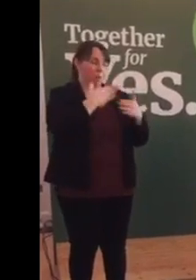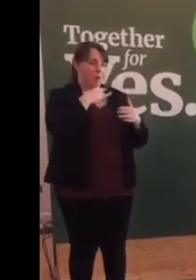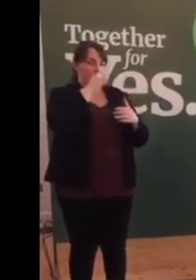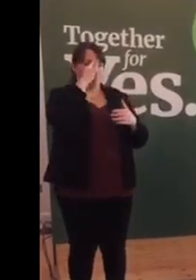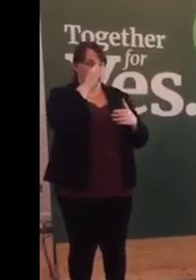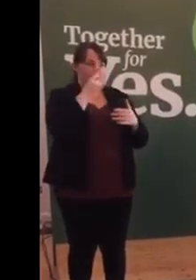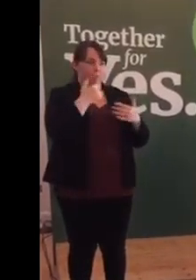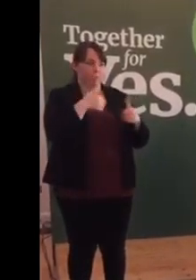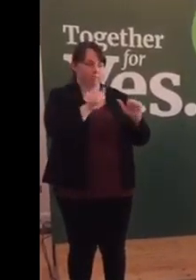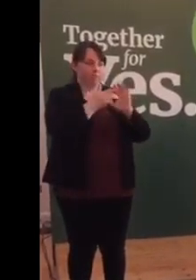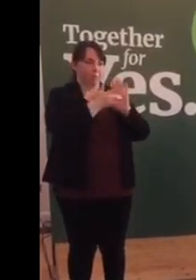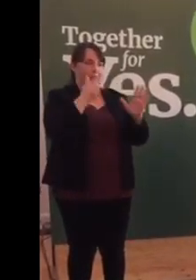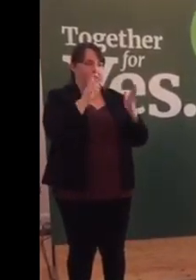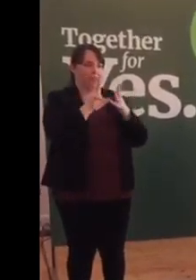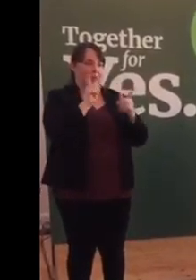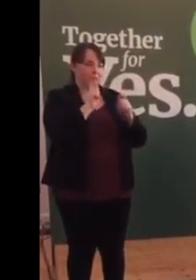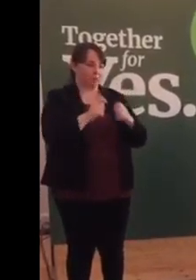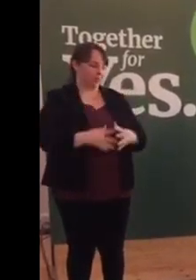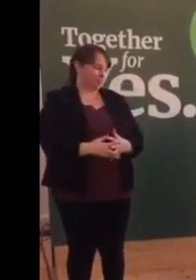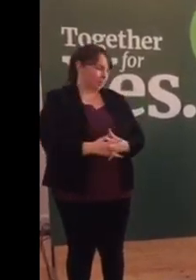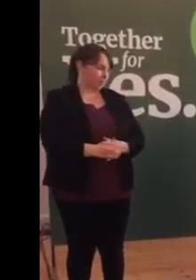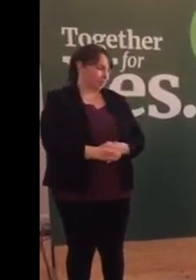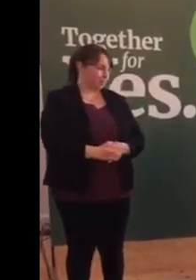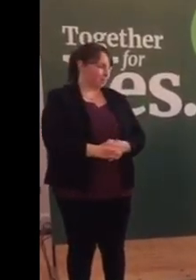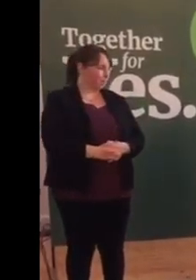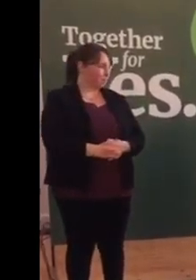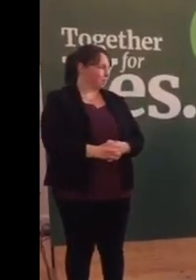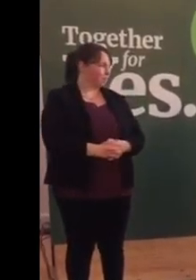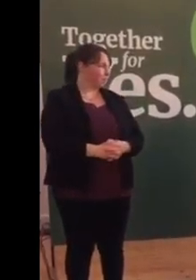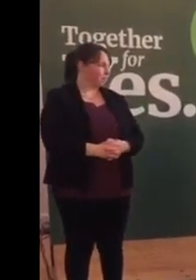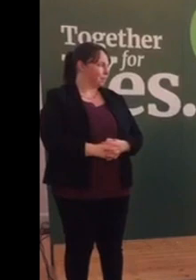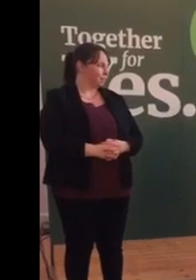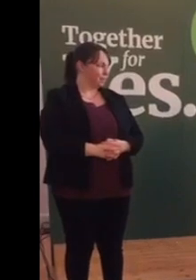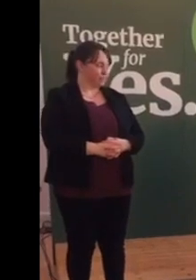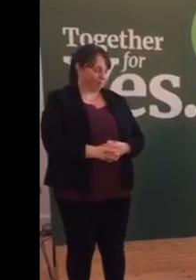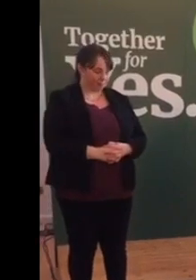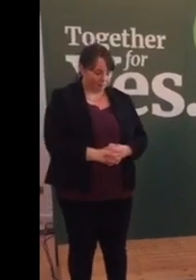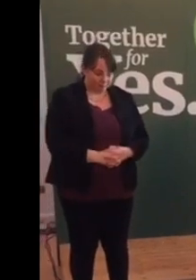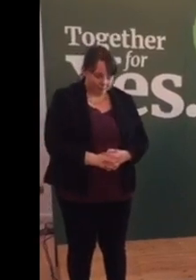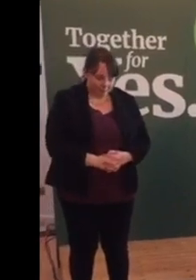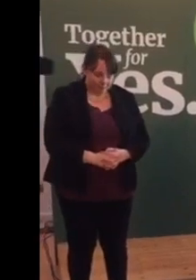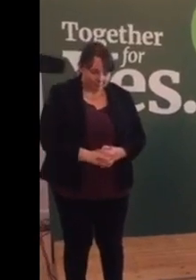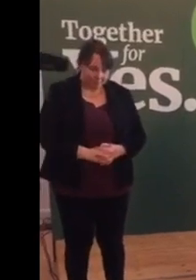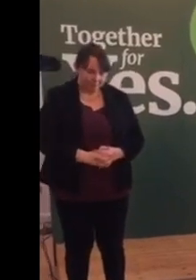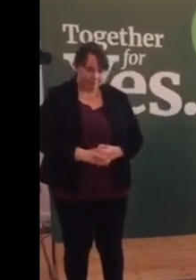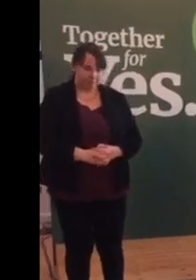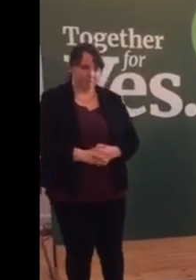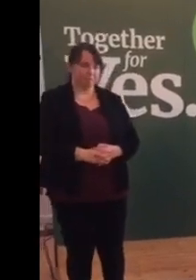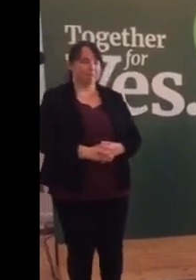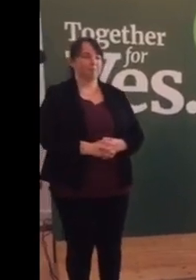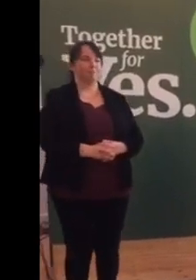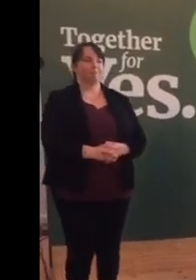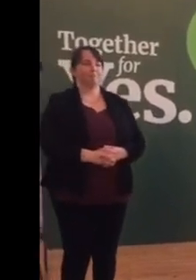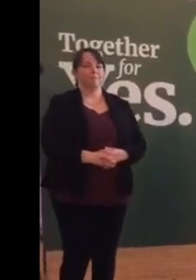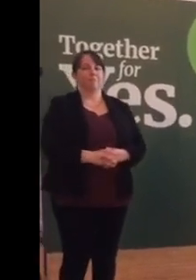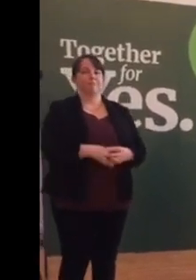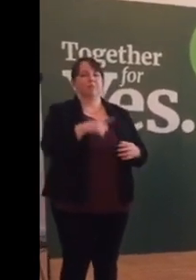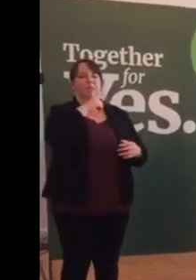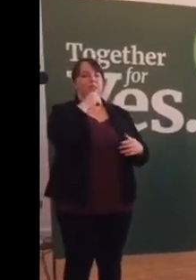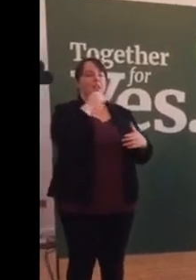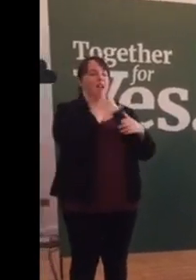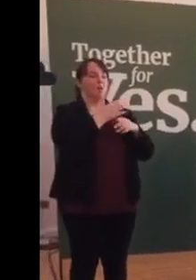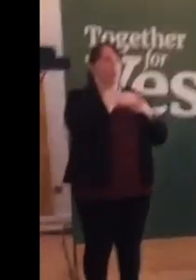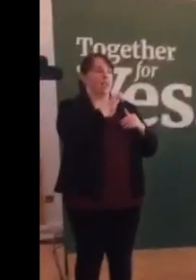repeal of the 8th. So, I would add to what Alba has said by a plea for a respectful